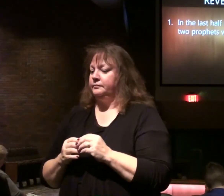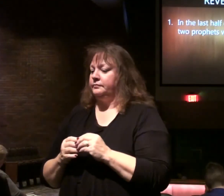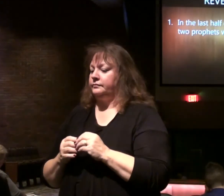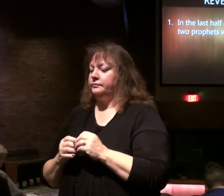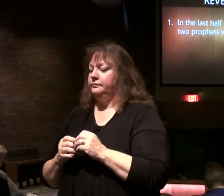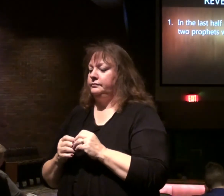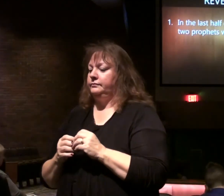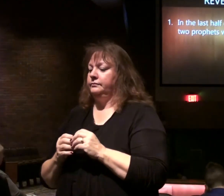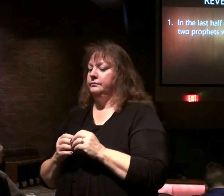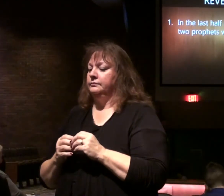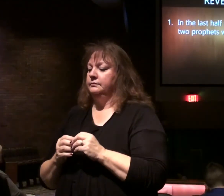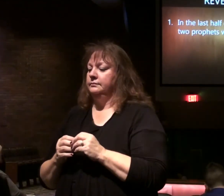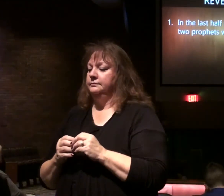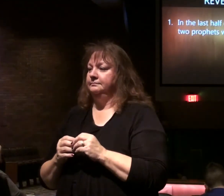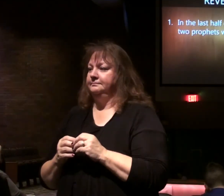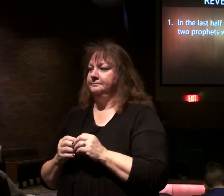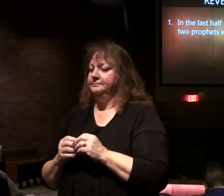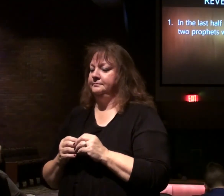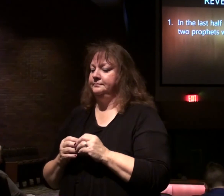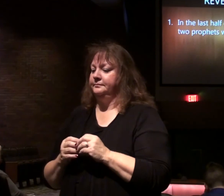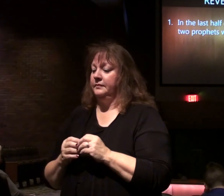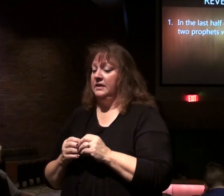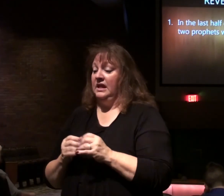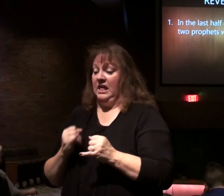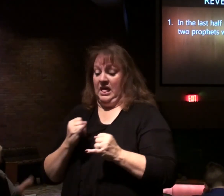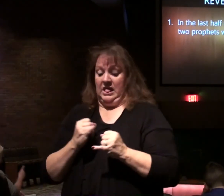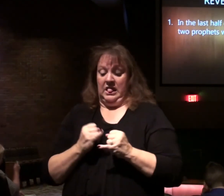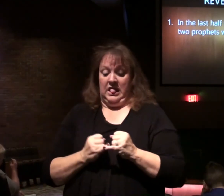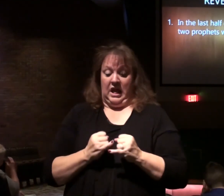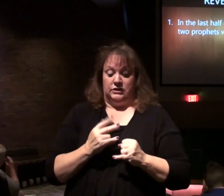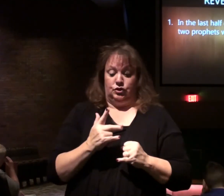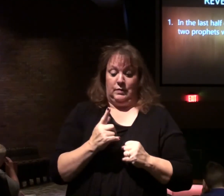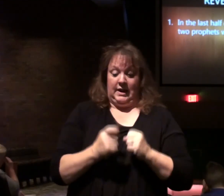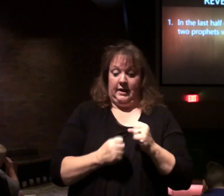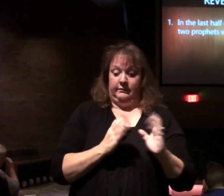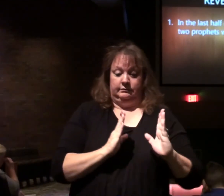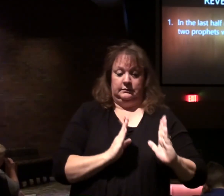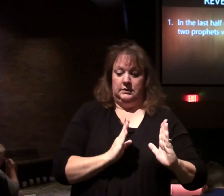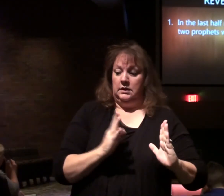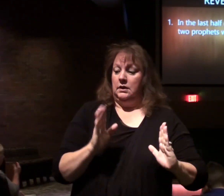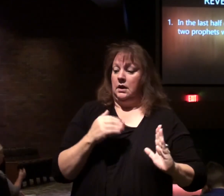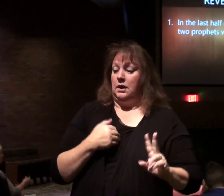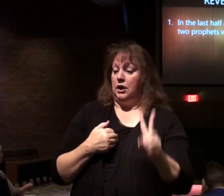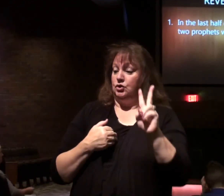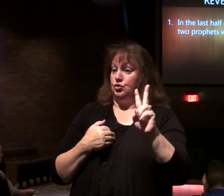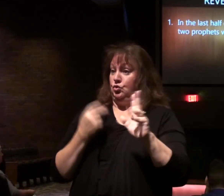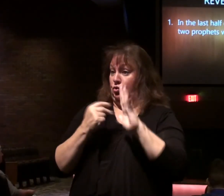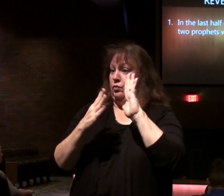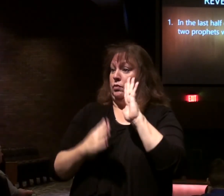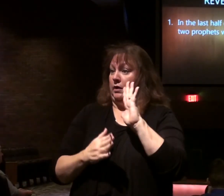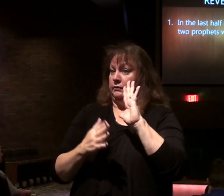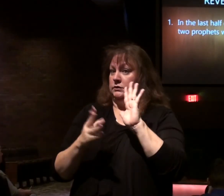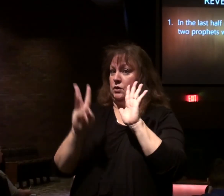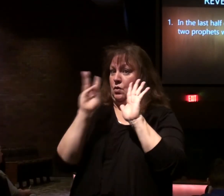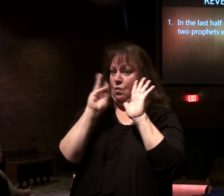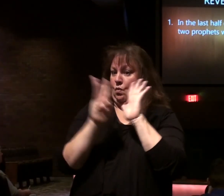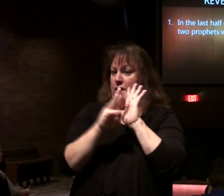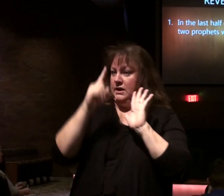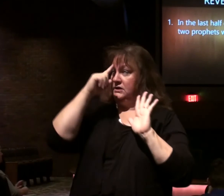This there. Number one. In the last half of the tribulation. God will have two prophets. Who witness for him.